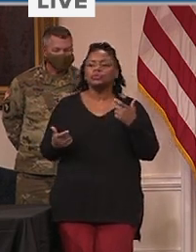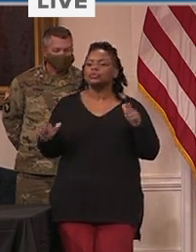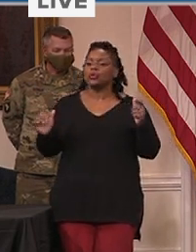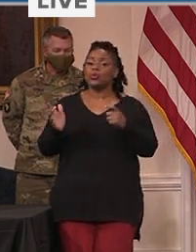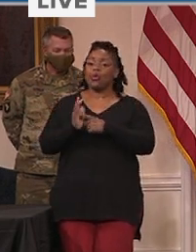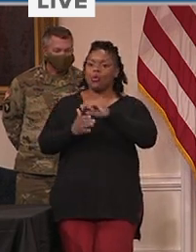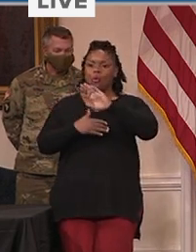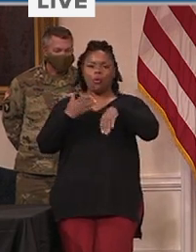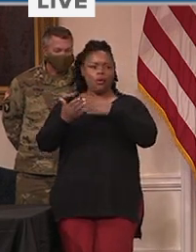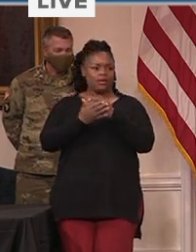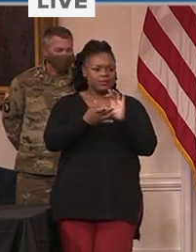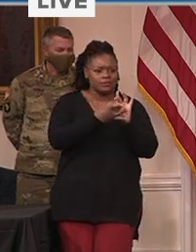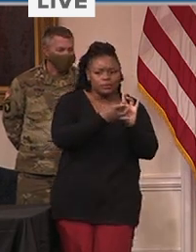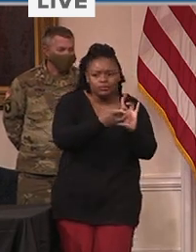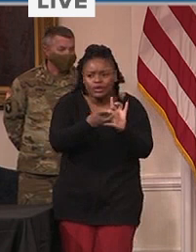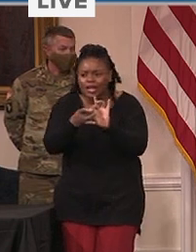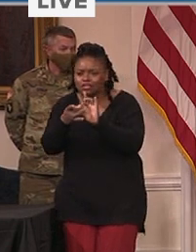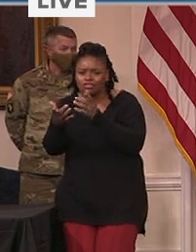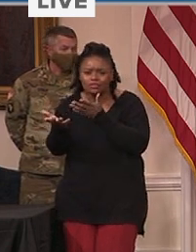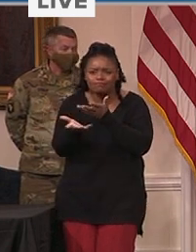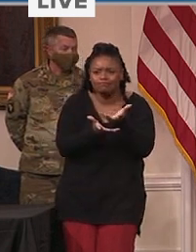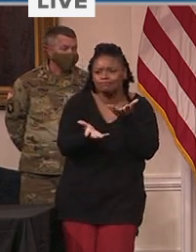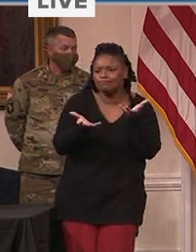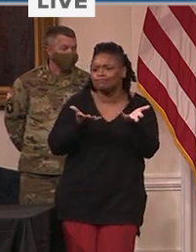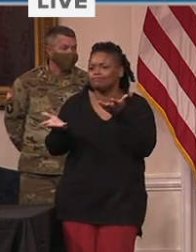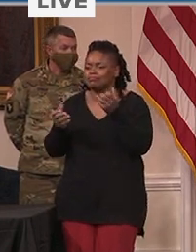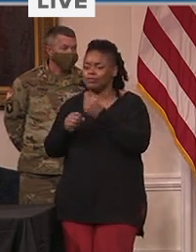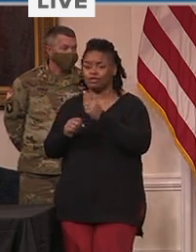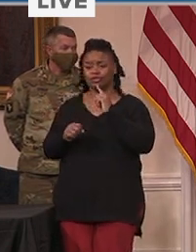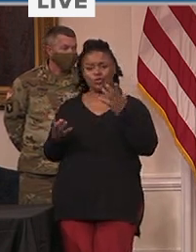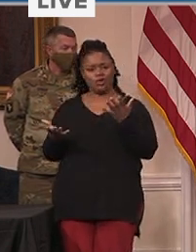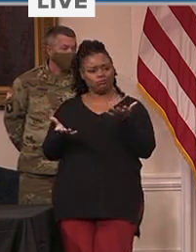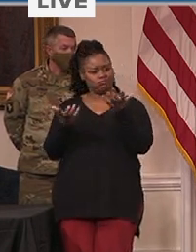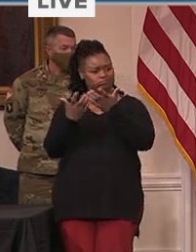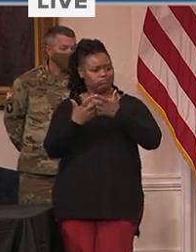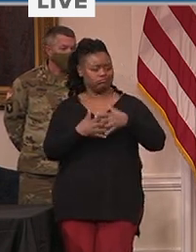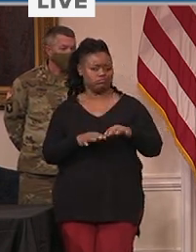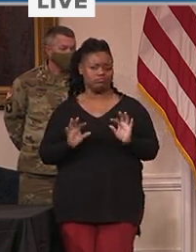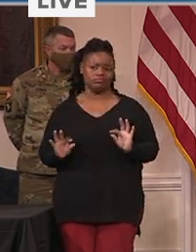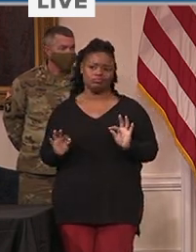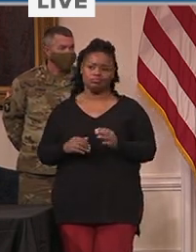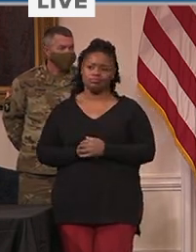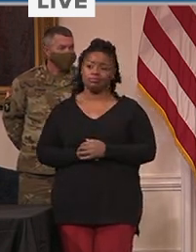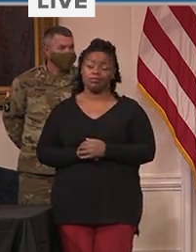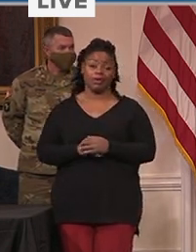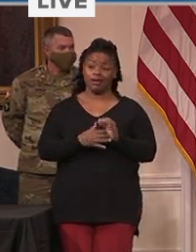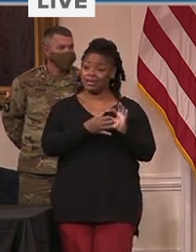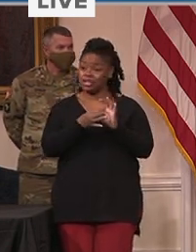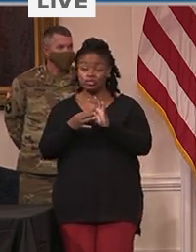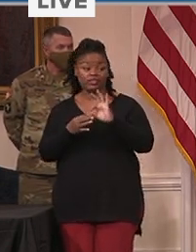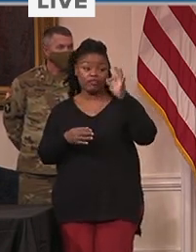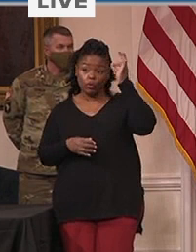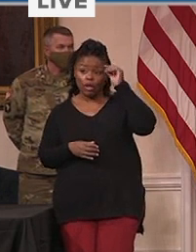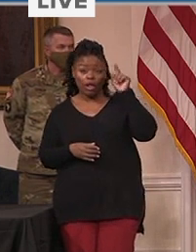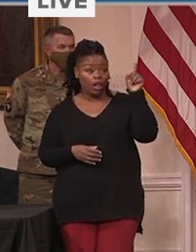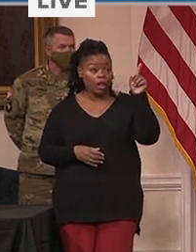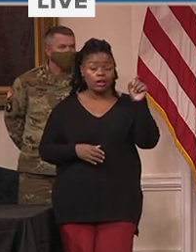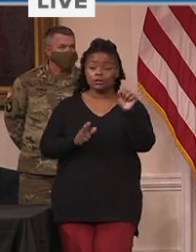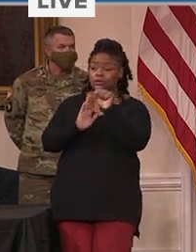-deck, ongoing operation involving the federal, state, and local governments and the private sector.